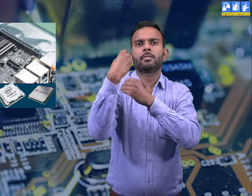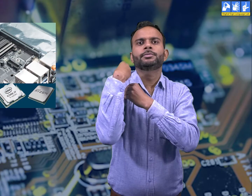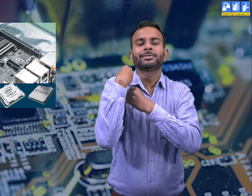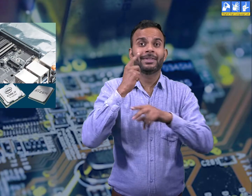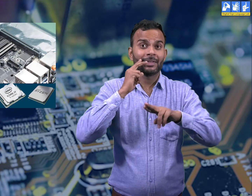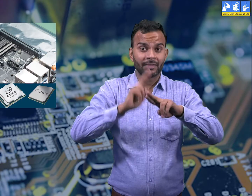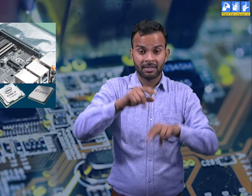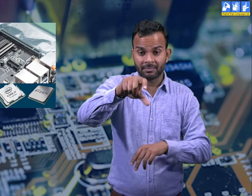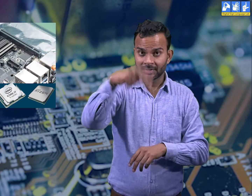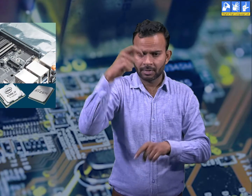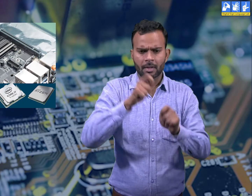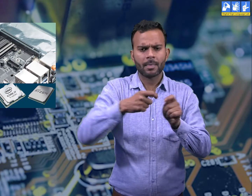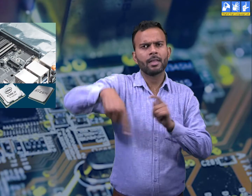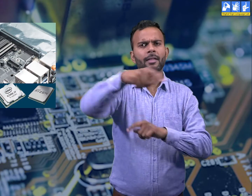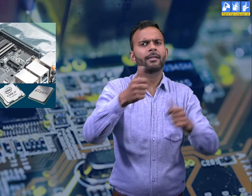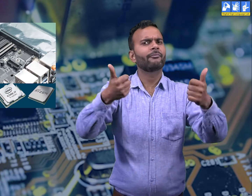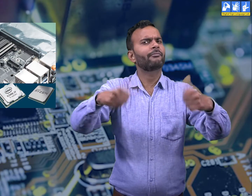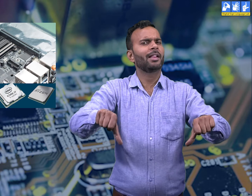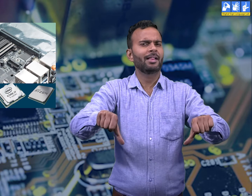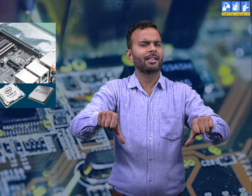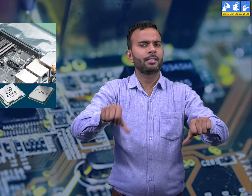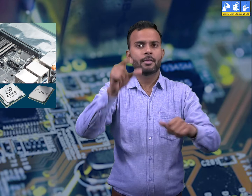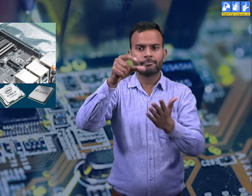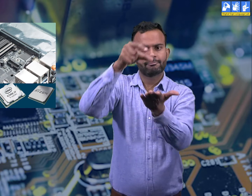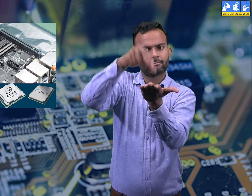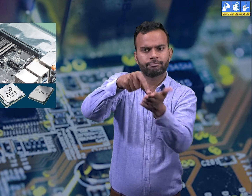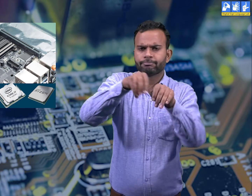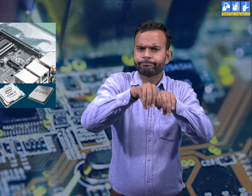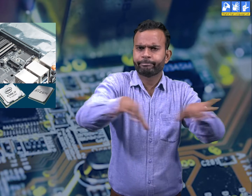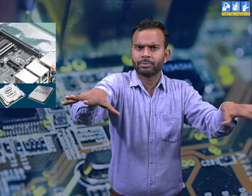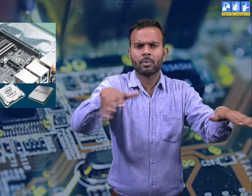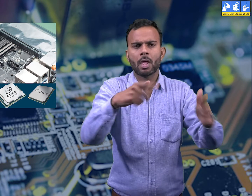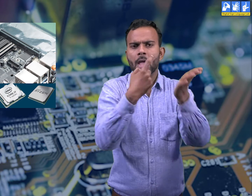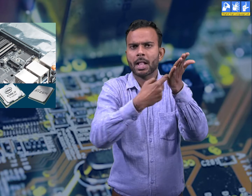from processing and storing the data.